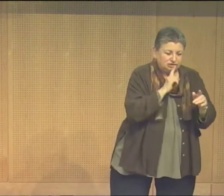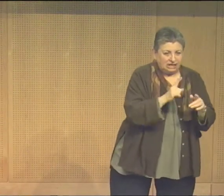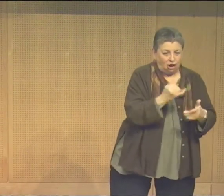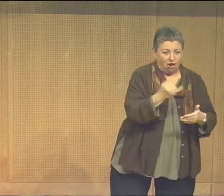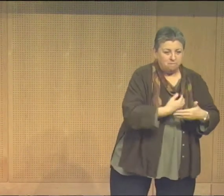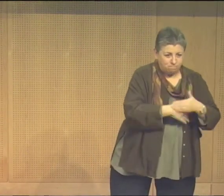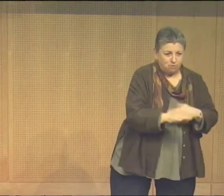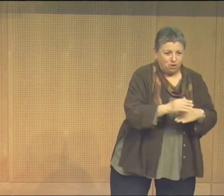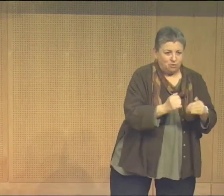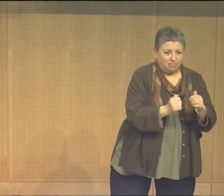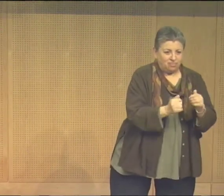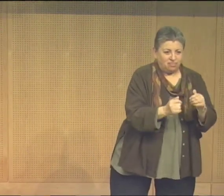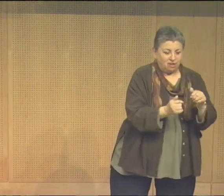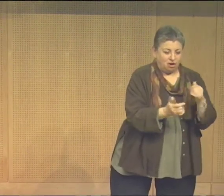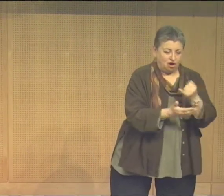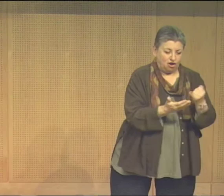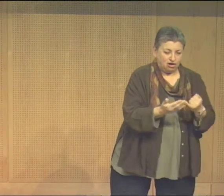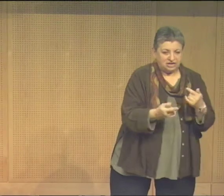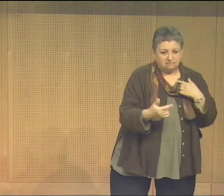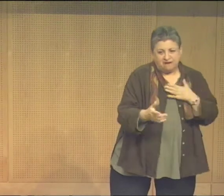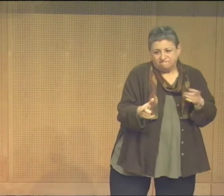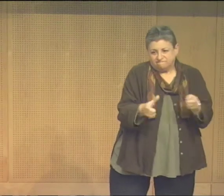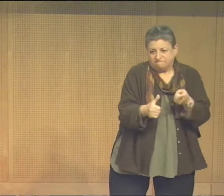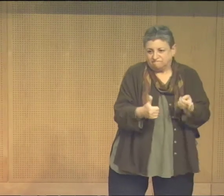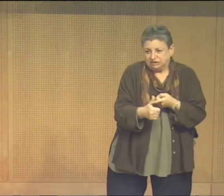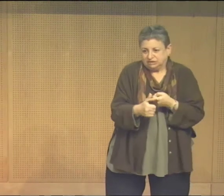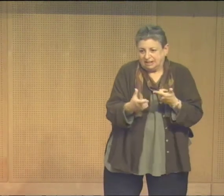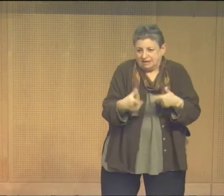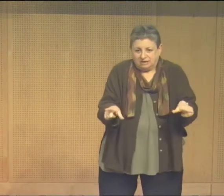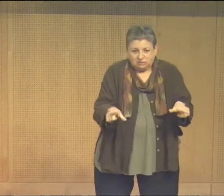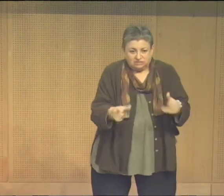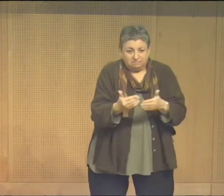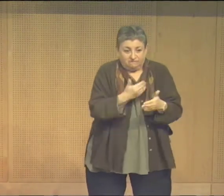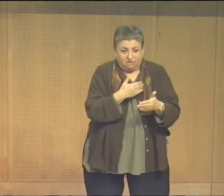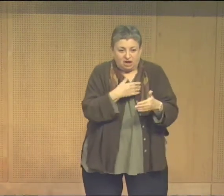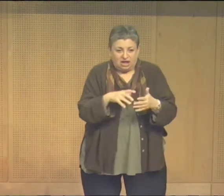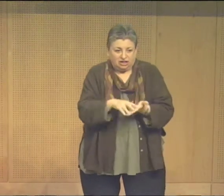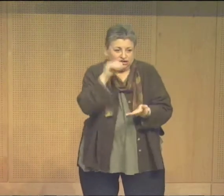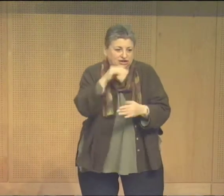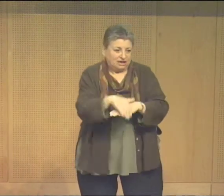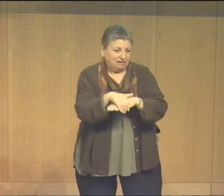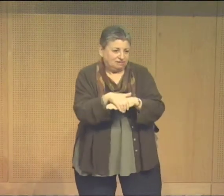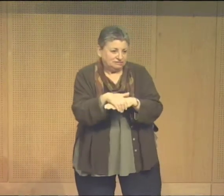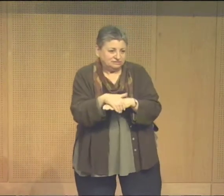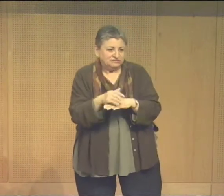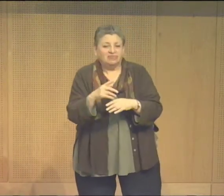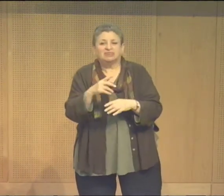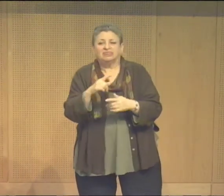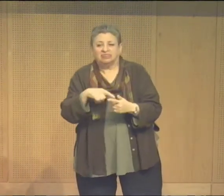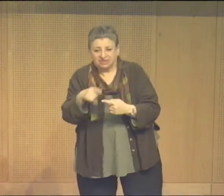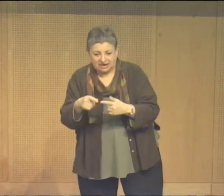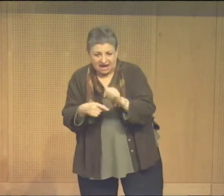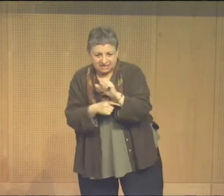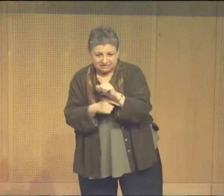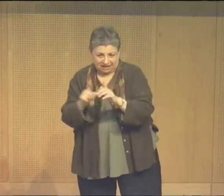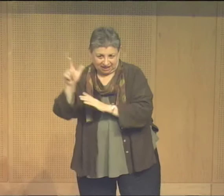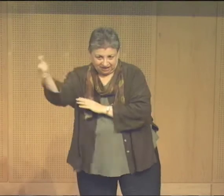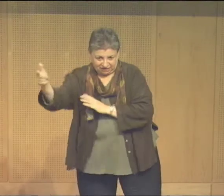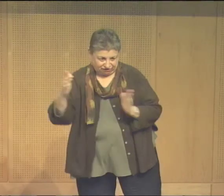first language wasn't ASL. I was... Actually, I say art was my first language. But then I suppose you could say my second language was